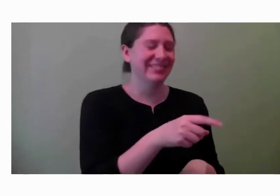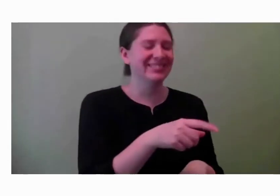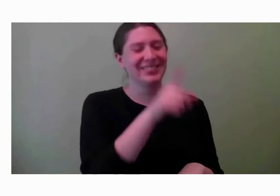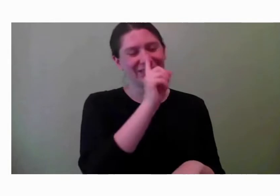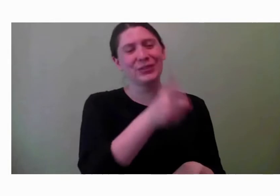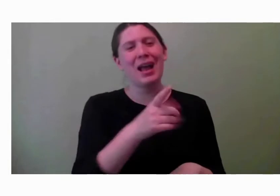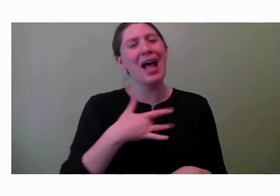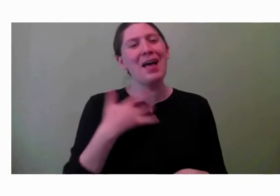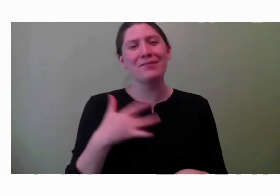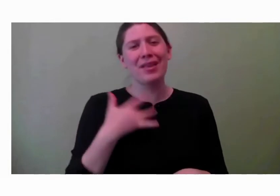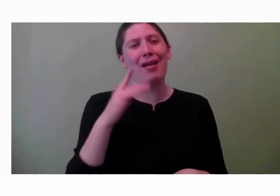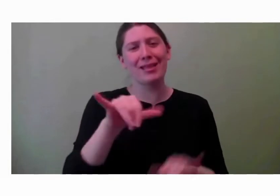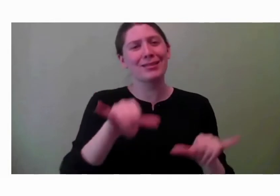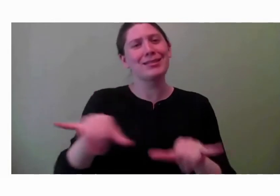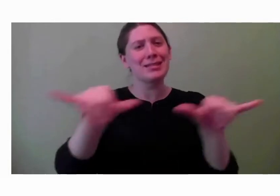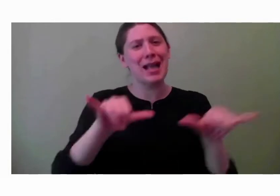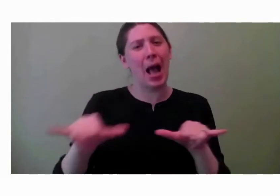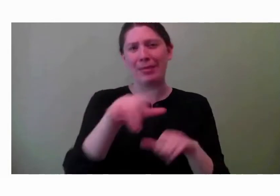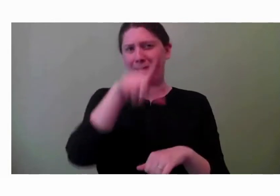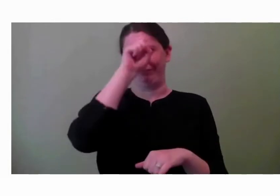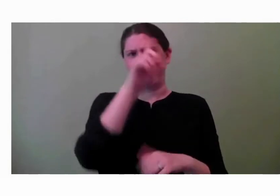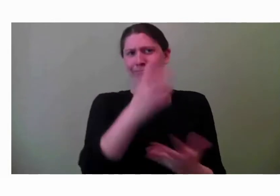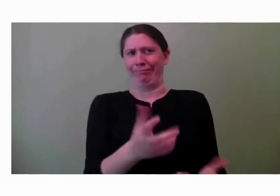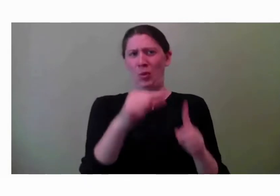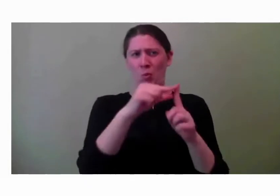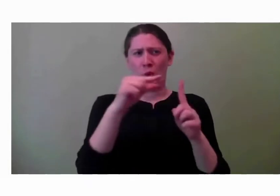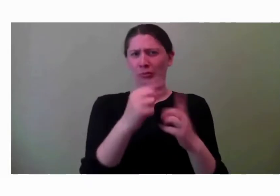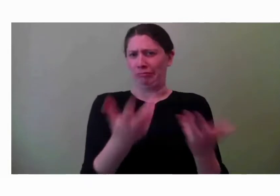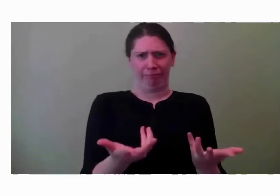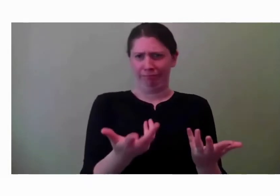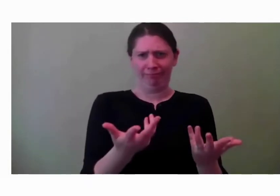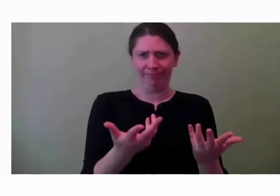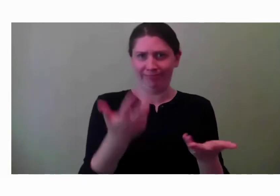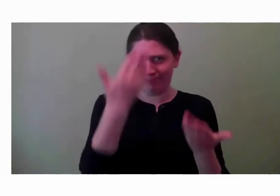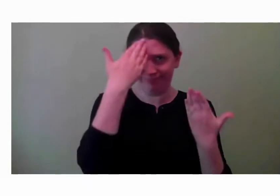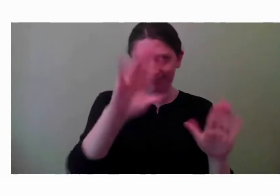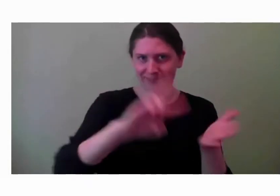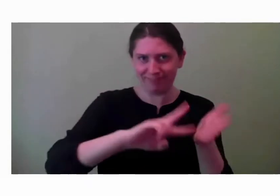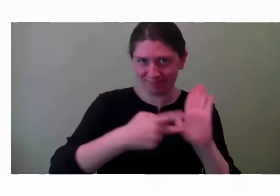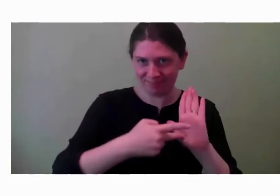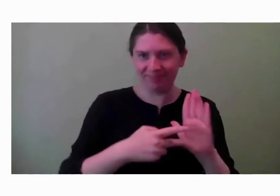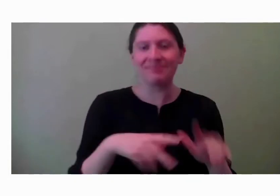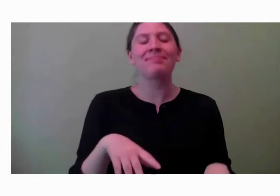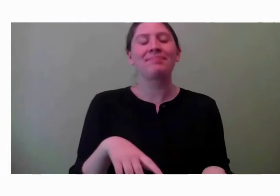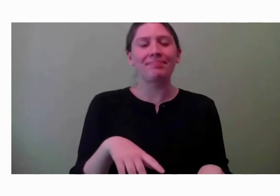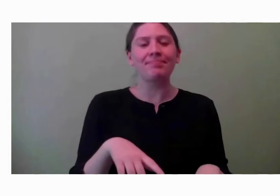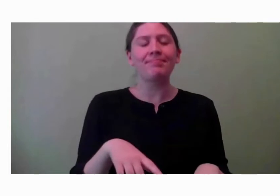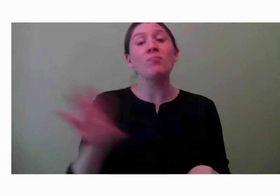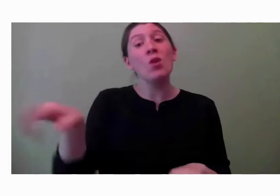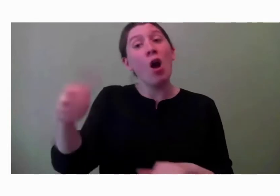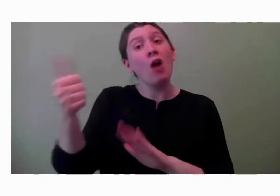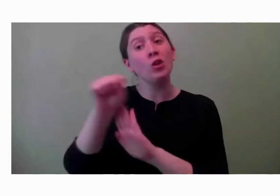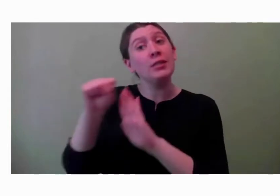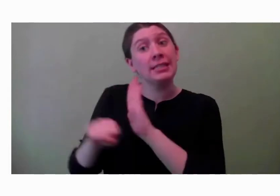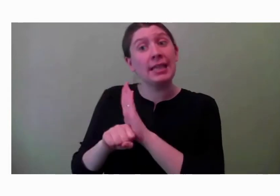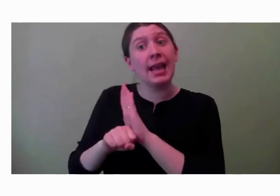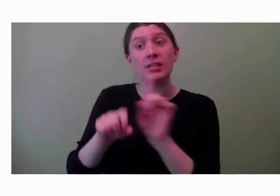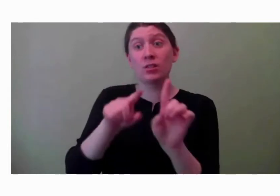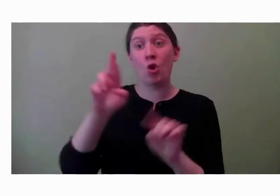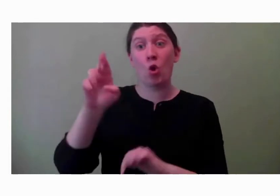like that is common. Most people, especially in Ohio, do not know what recreation therapy is. In other states, recreation therapy is part of everyday life. They're